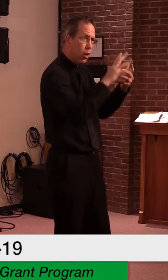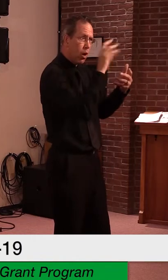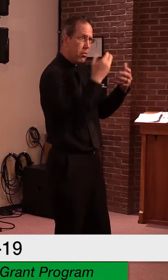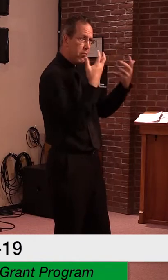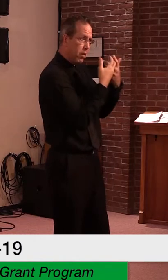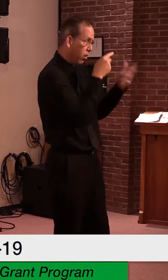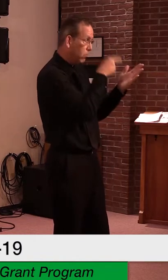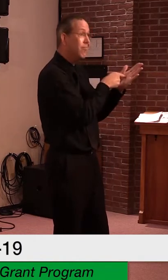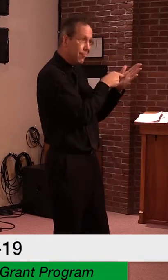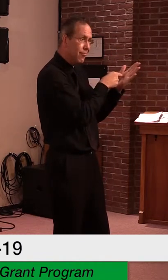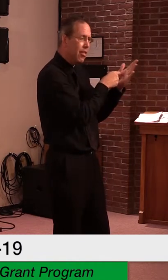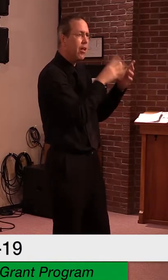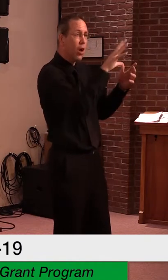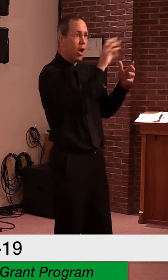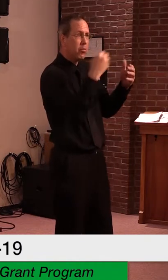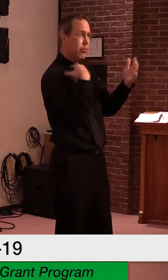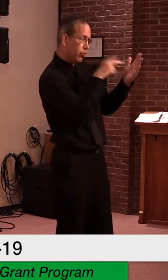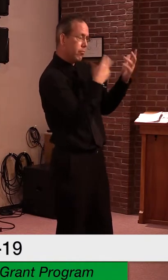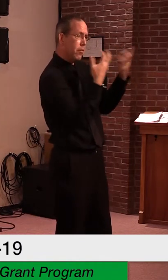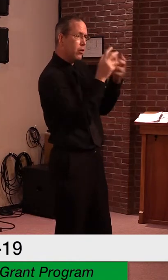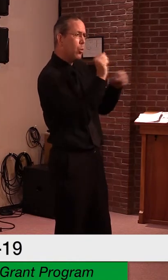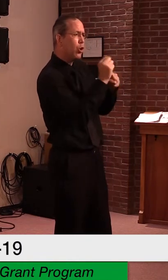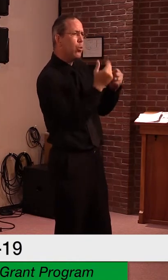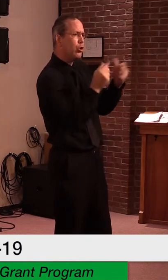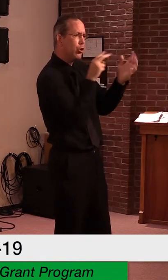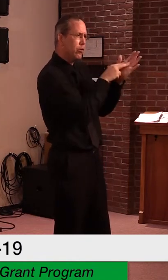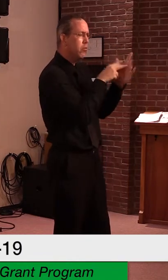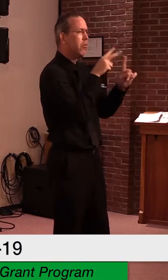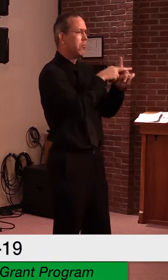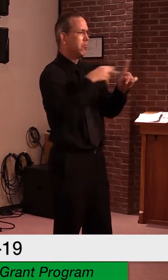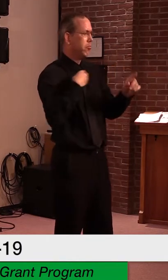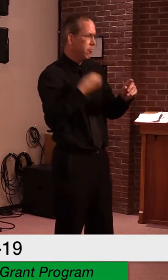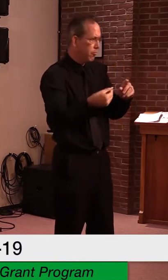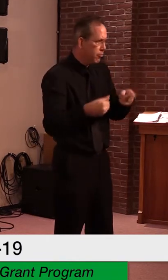that, I'd like to turn the podium over to Dr. Levine for an update.